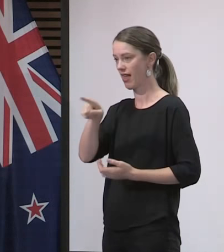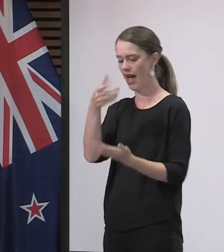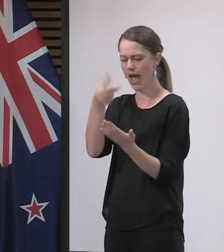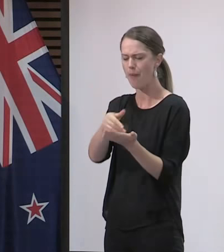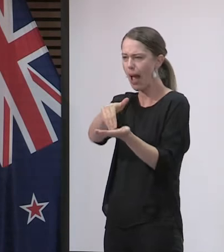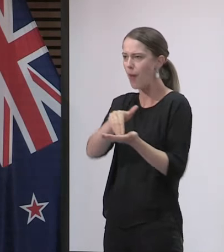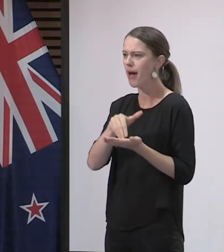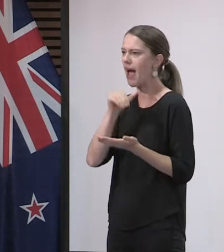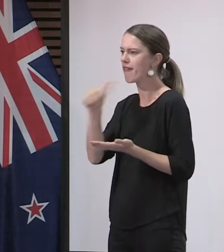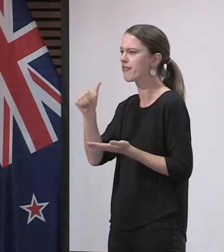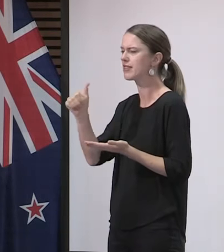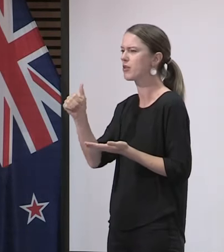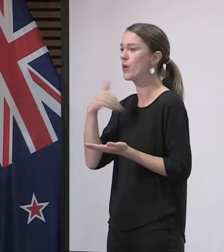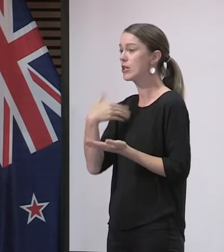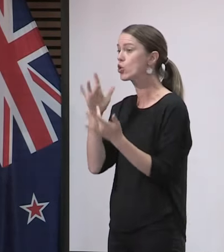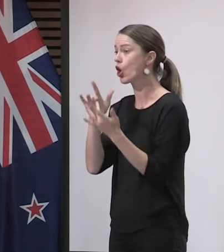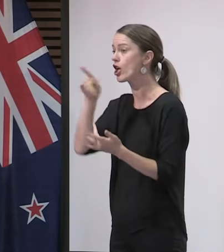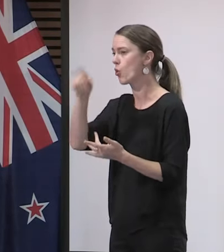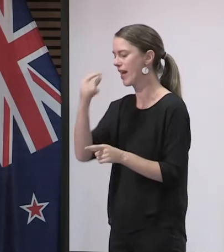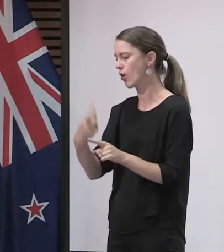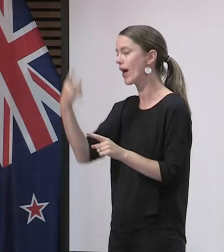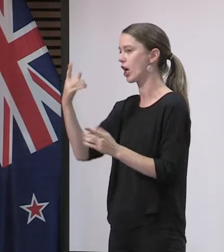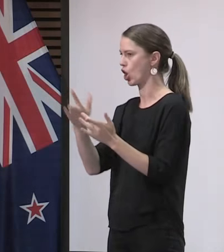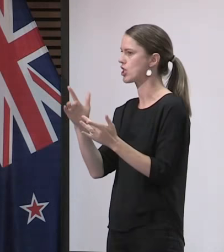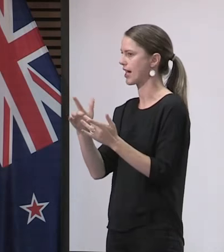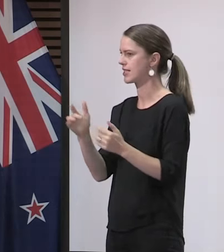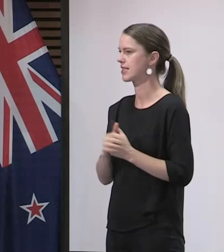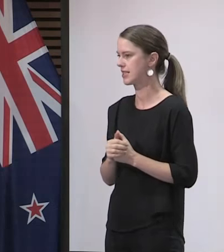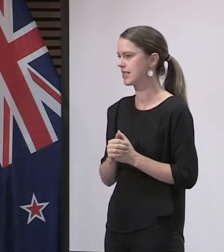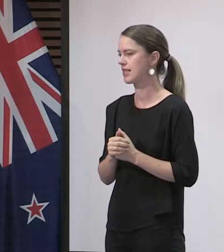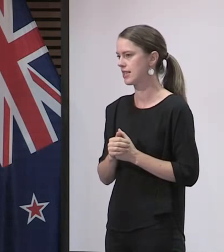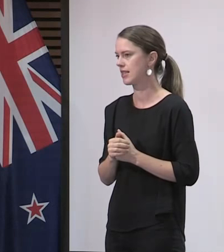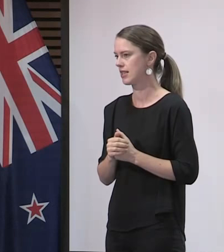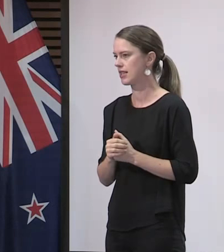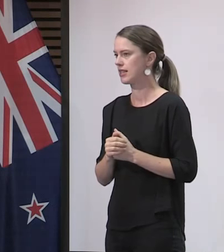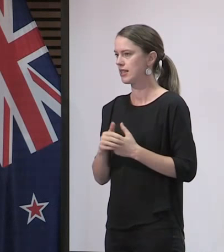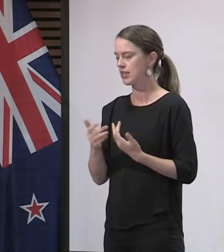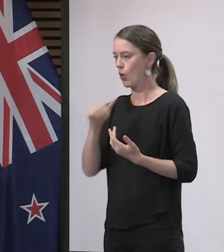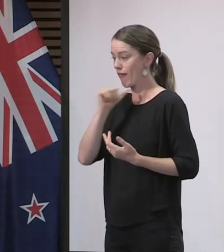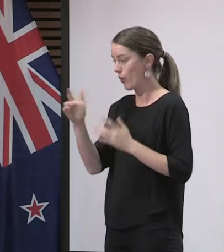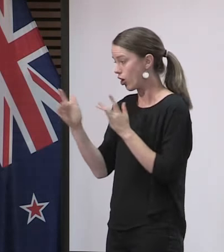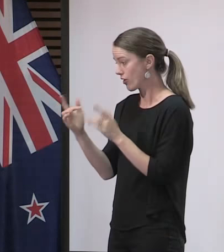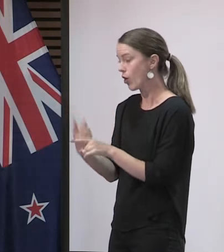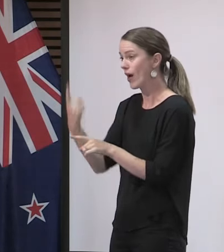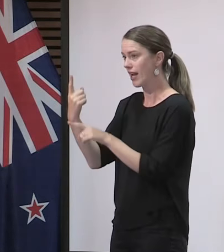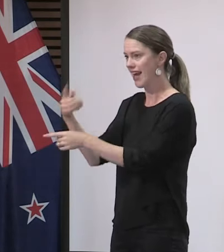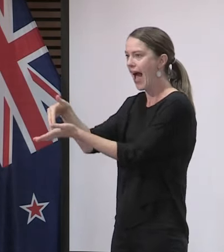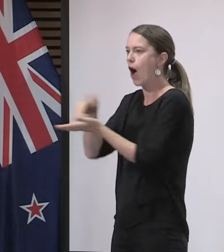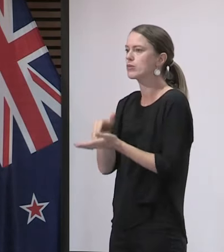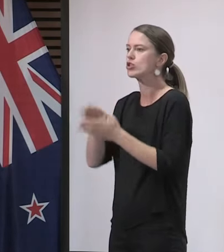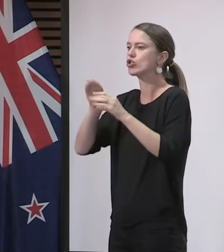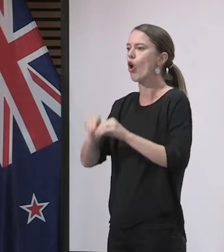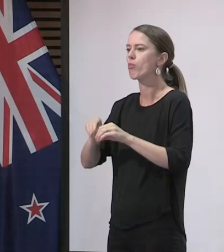to contact you quickly if we need to. So noting that identifying, tracing and isolating contacts is a very key